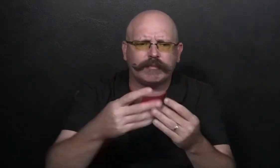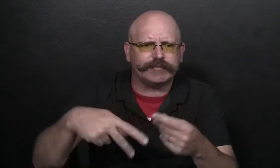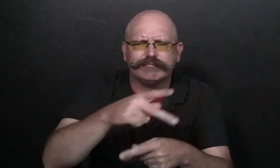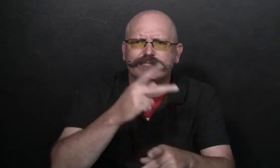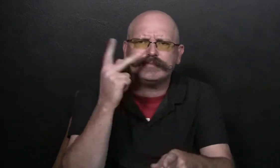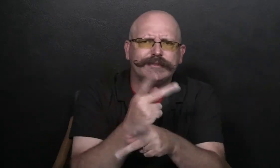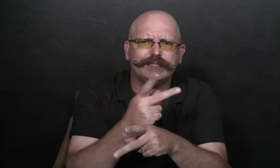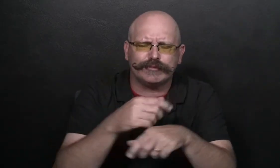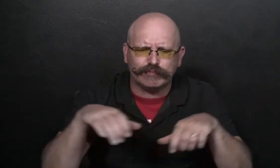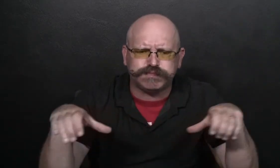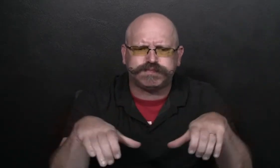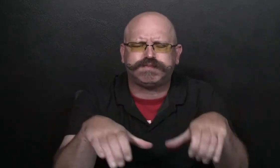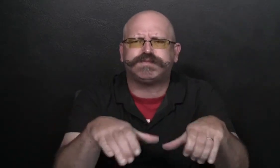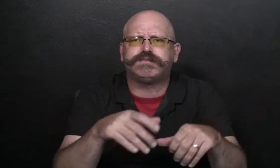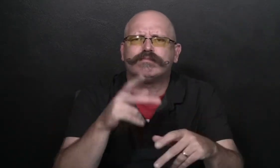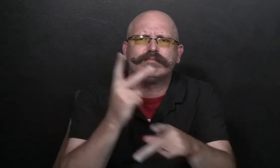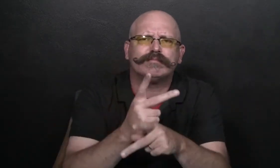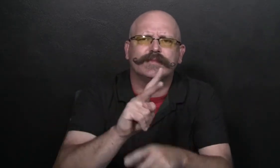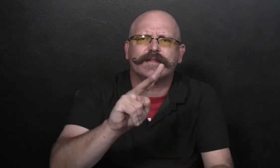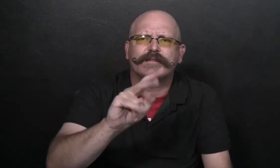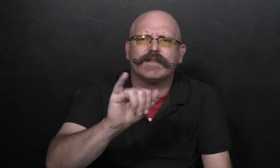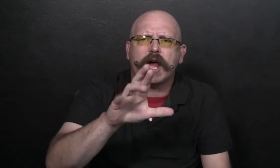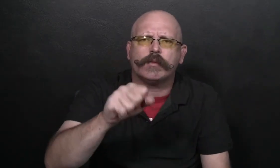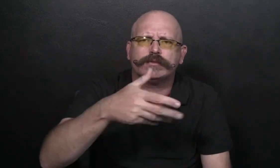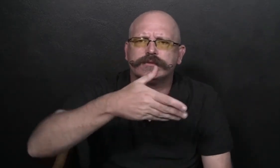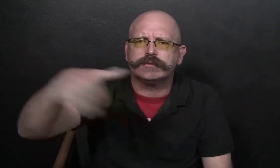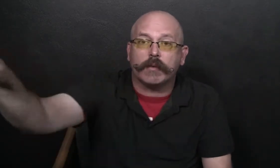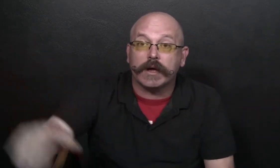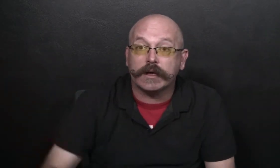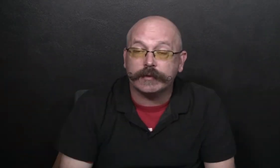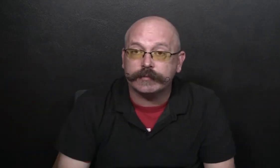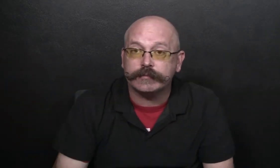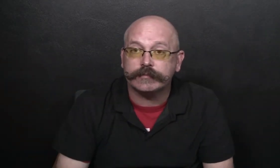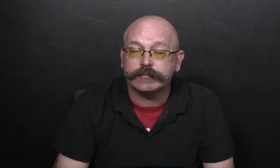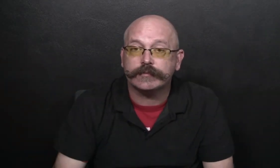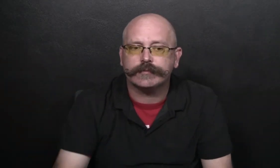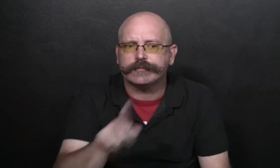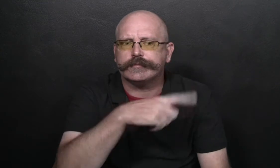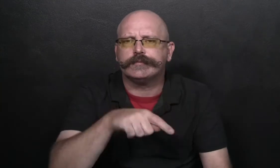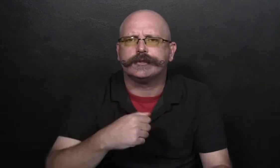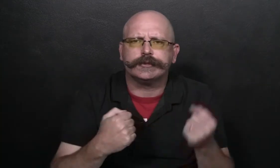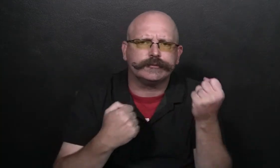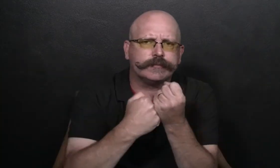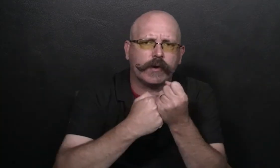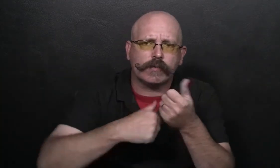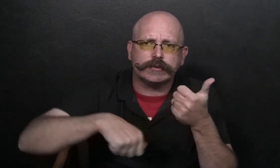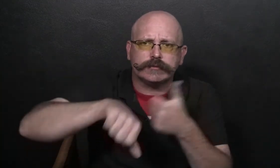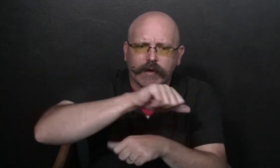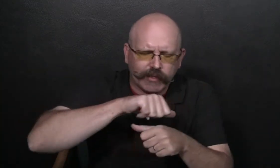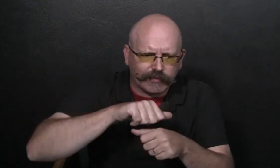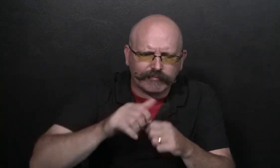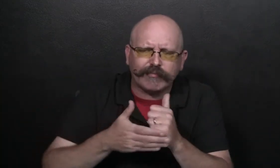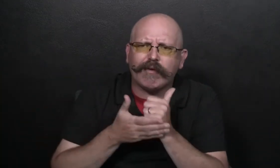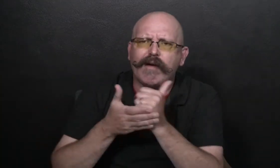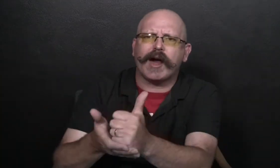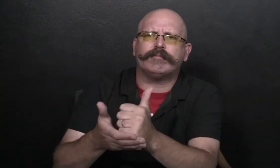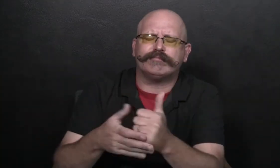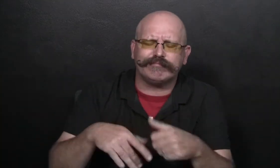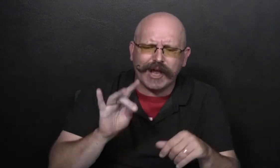All over Littletown, families did things to keep their community safe from the virus. They supported each other